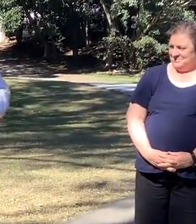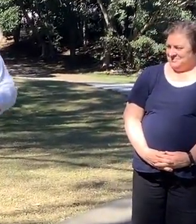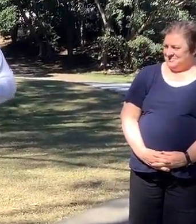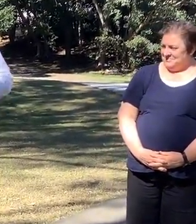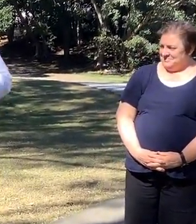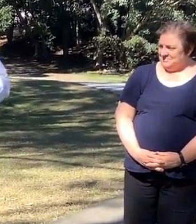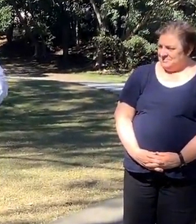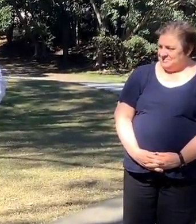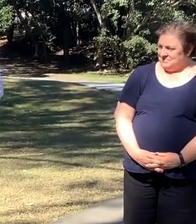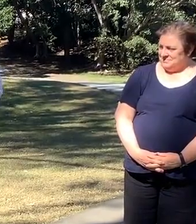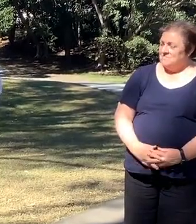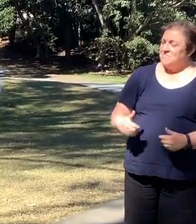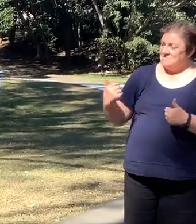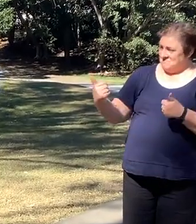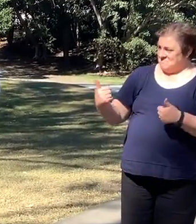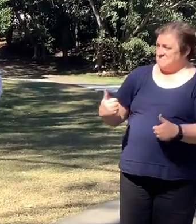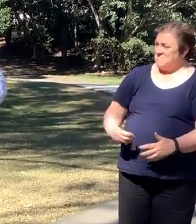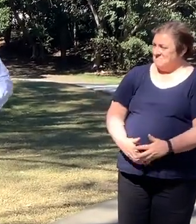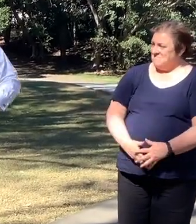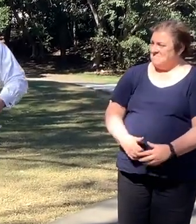All right, there we go.